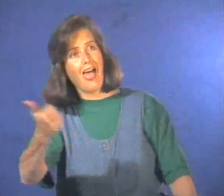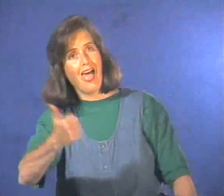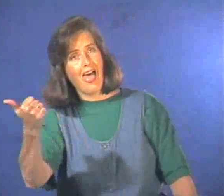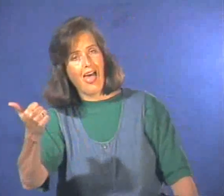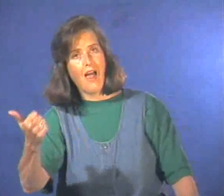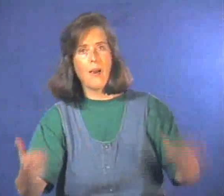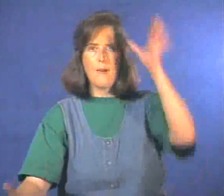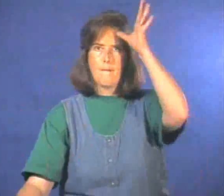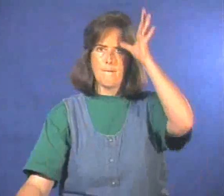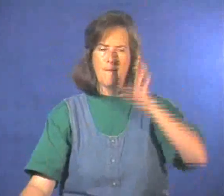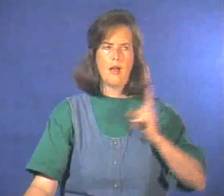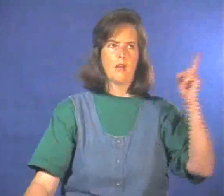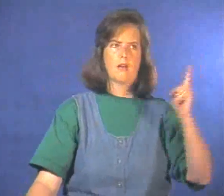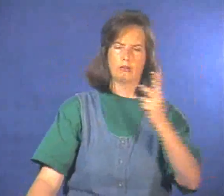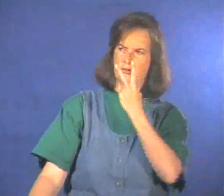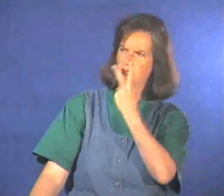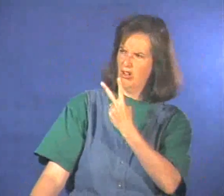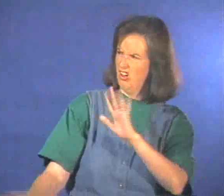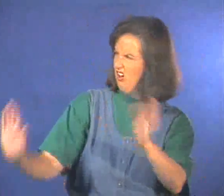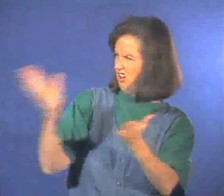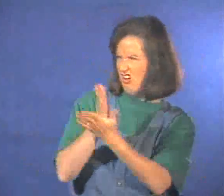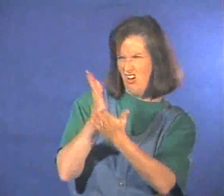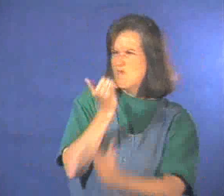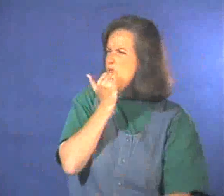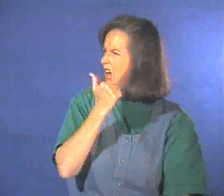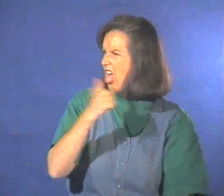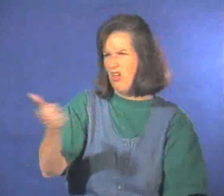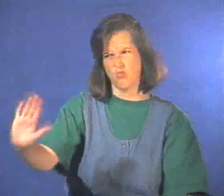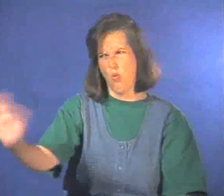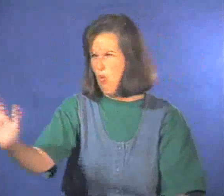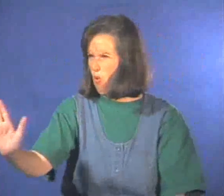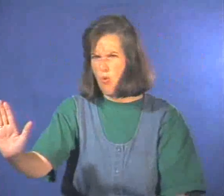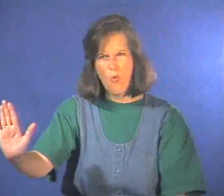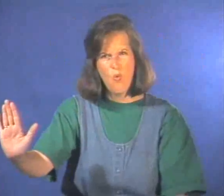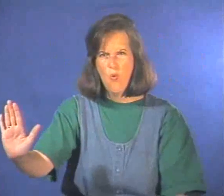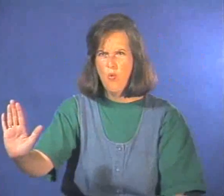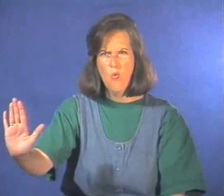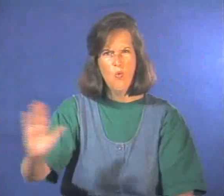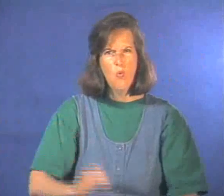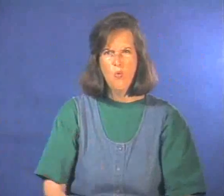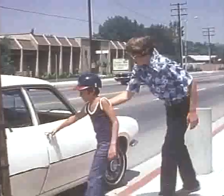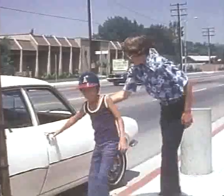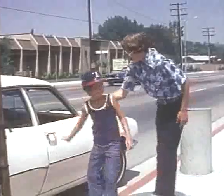The boy was hitchhiking. But this man stops the boy from going with the stranger.